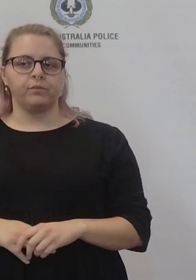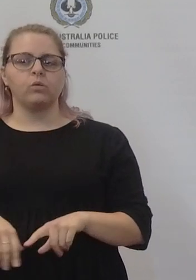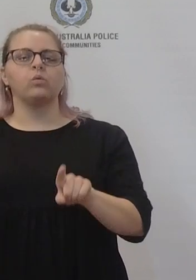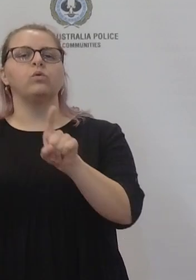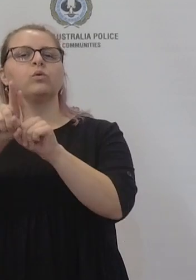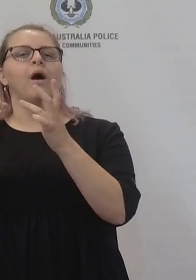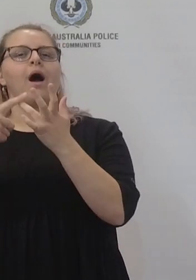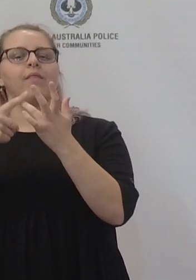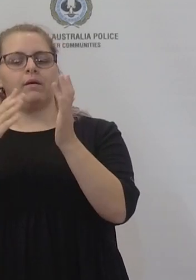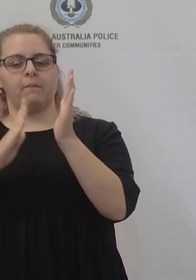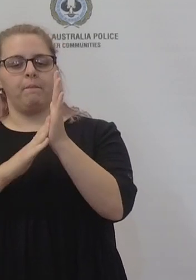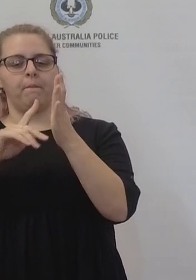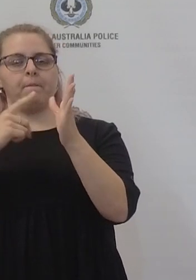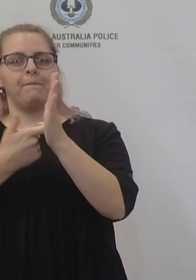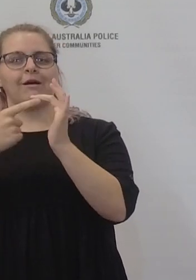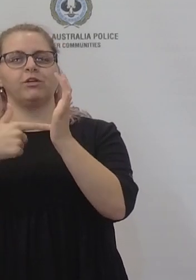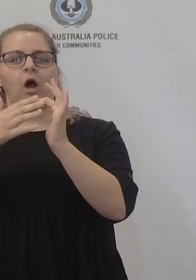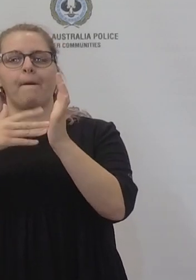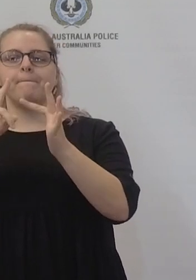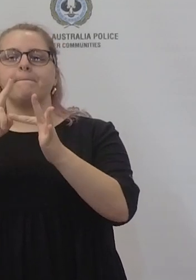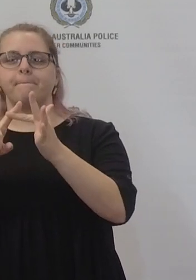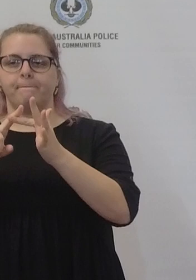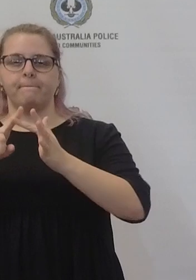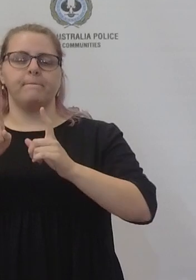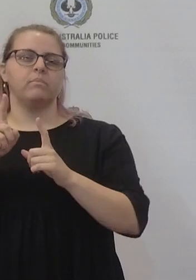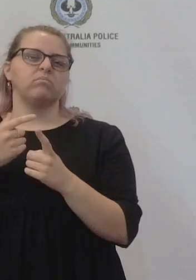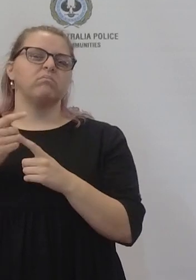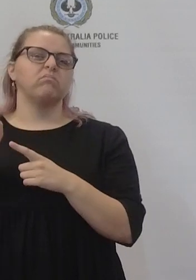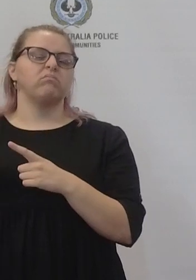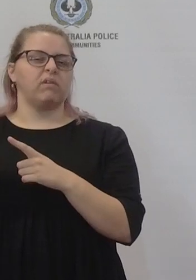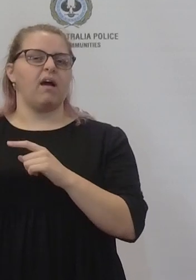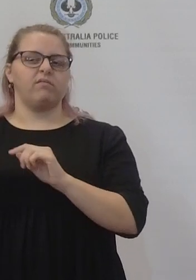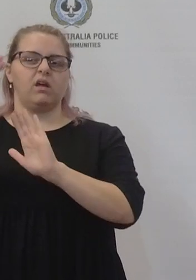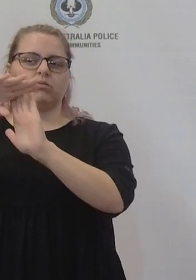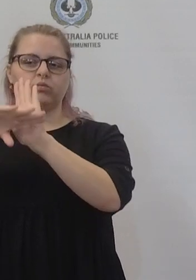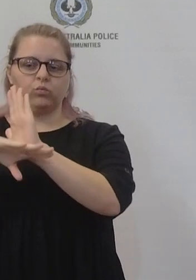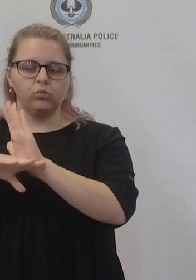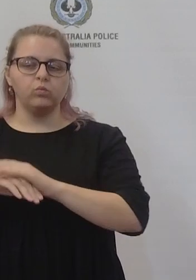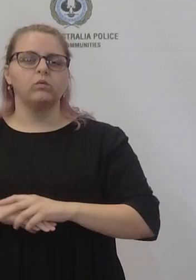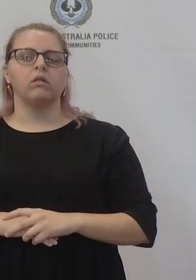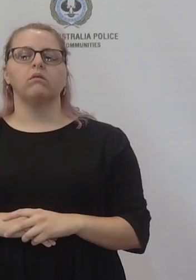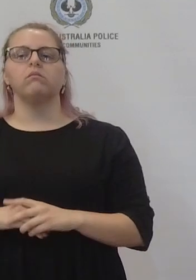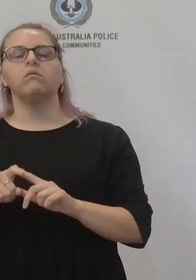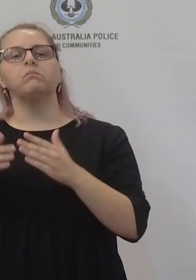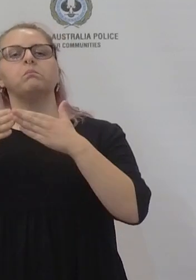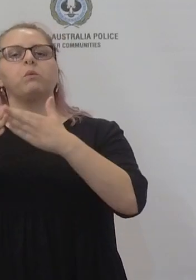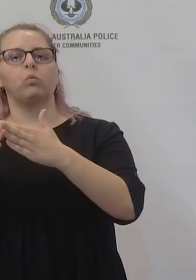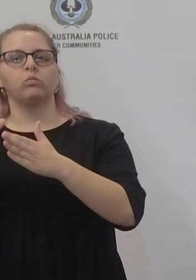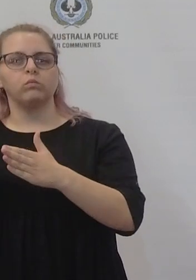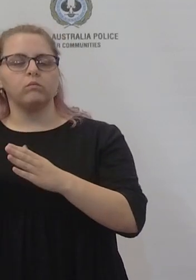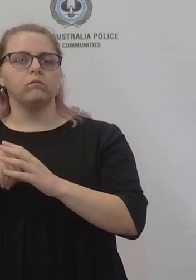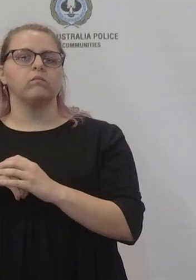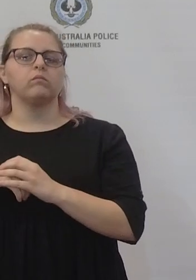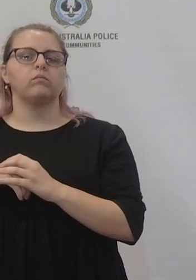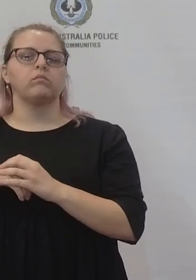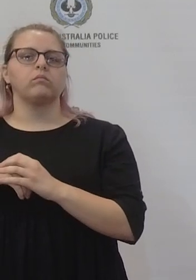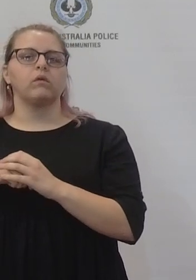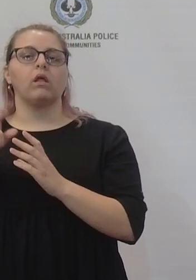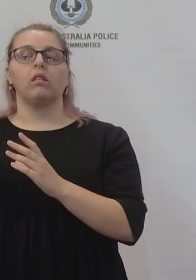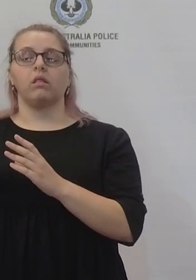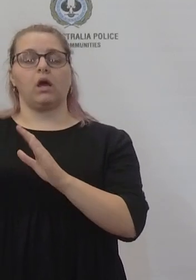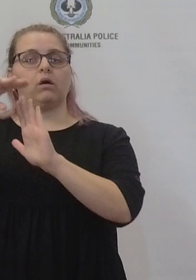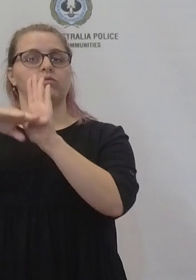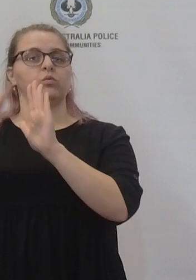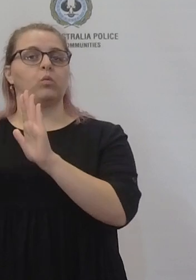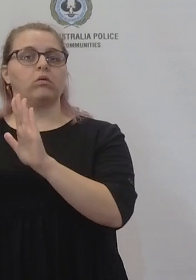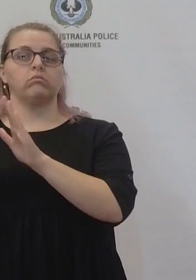workers who currently have a direction in place that prevents them from getting onto a vessel an international vessel